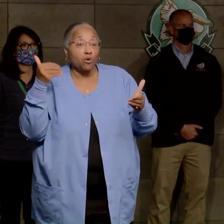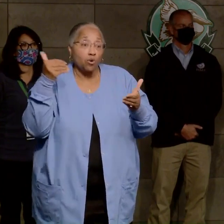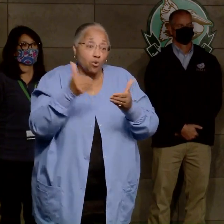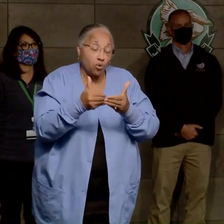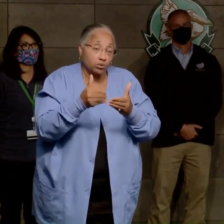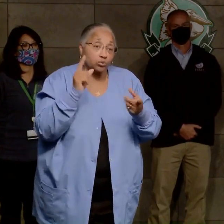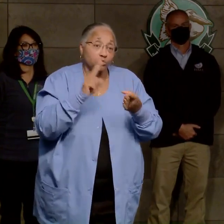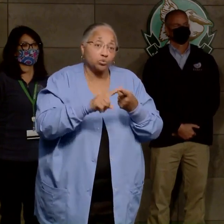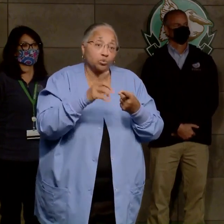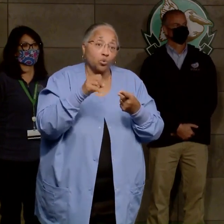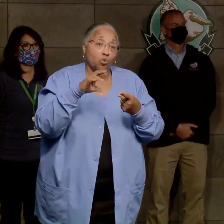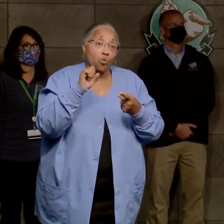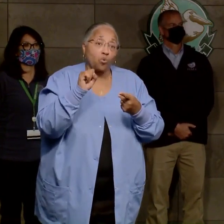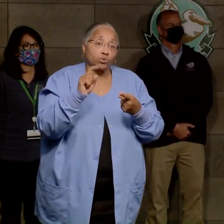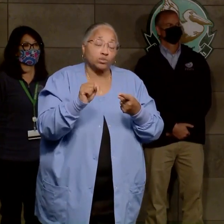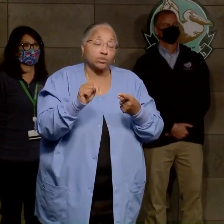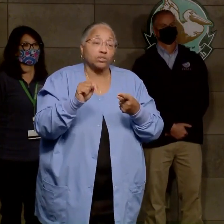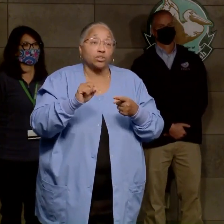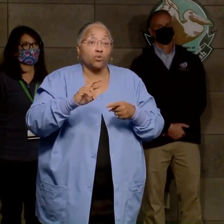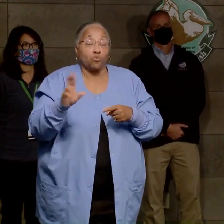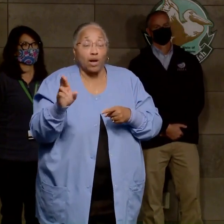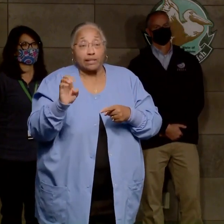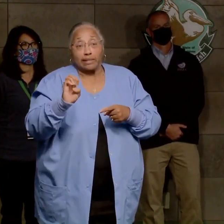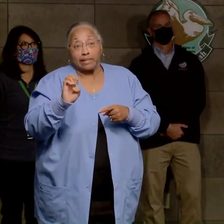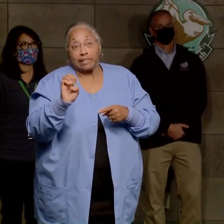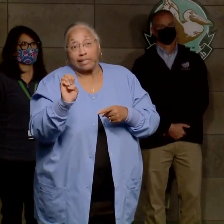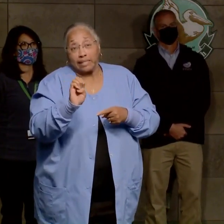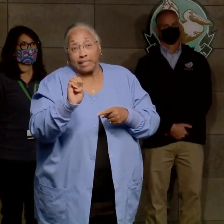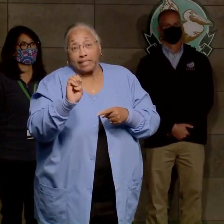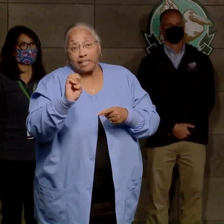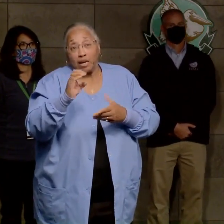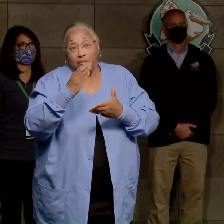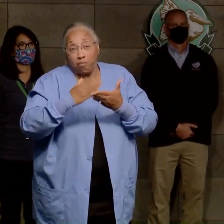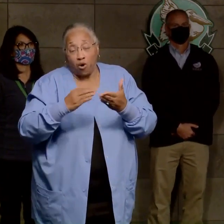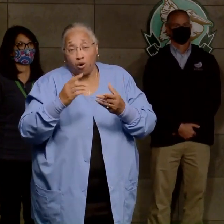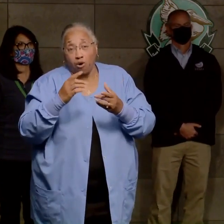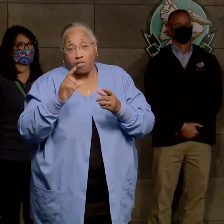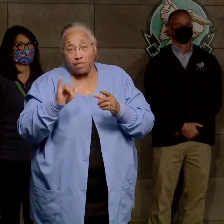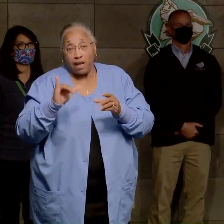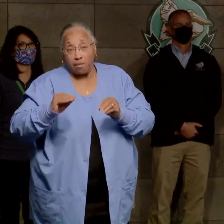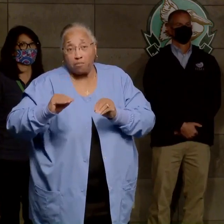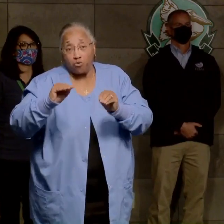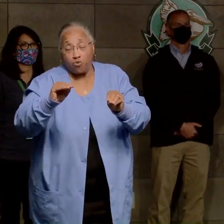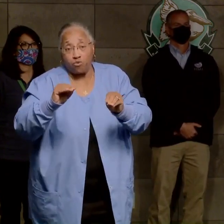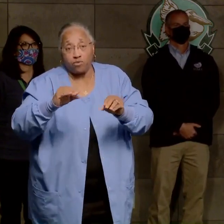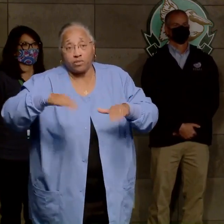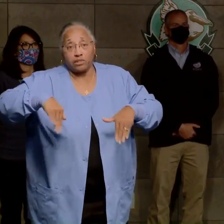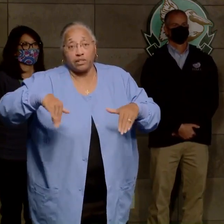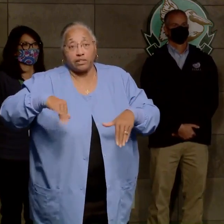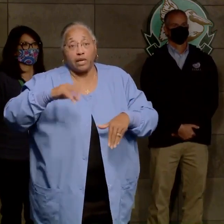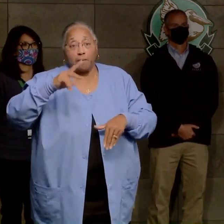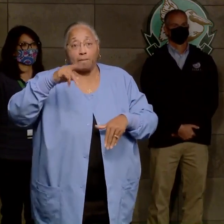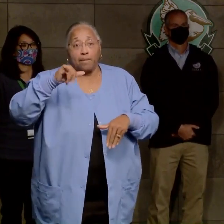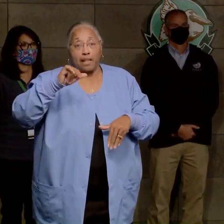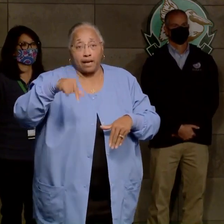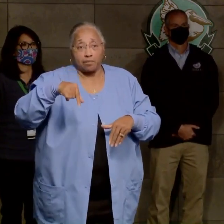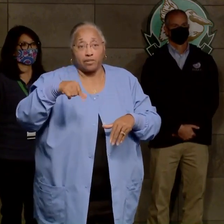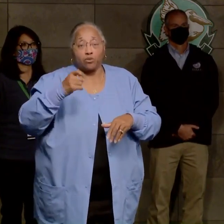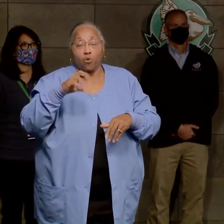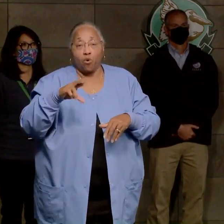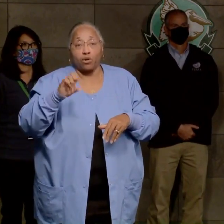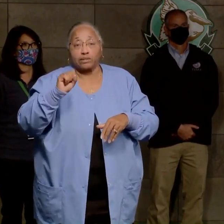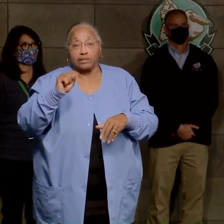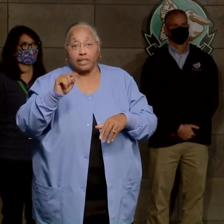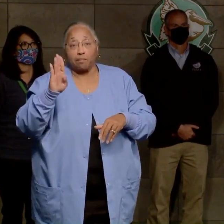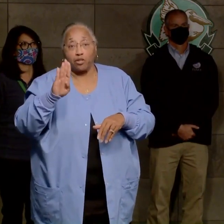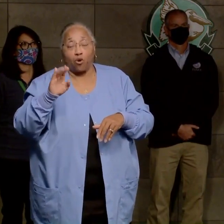and certainly it was on the right or the east side of the storm as it moved up. I haven't yet been to Plaquemines Parish. I haven't yet been to St. Bernard, but I'm going to be